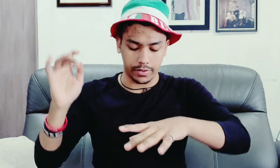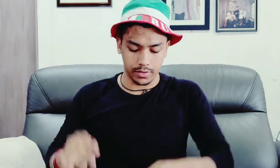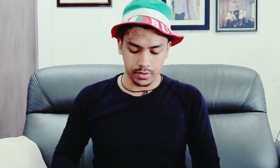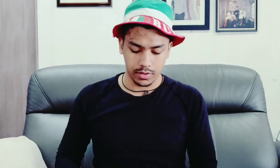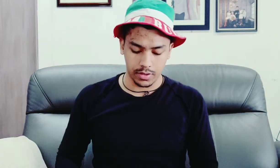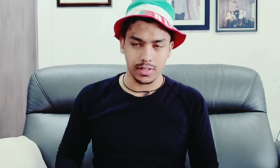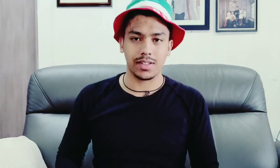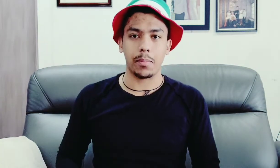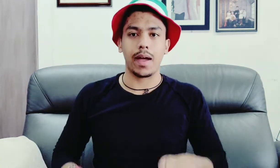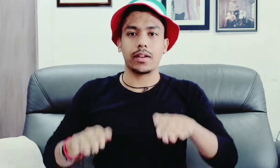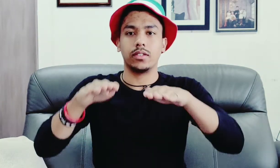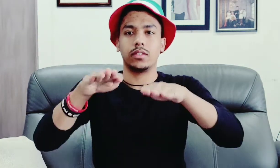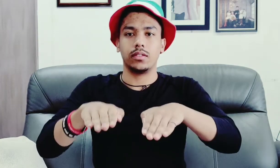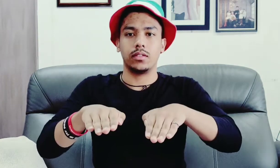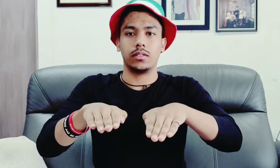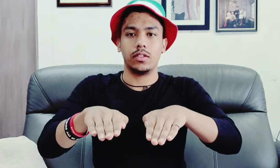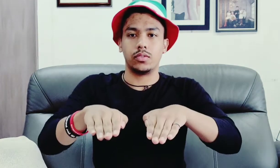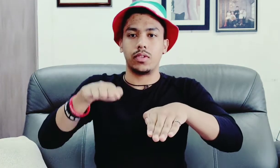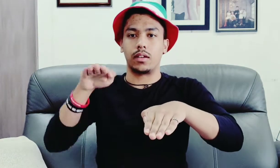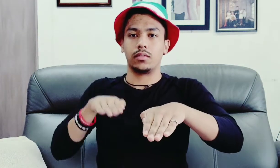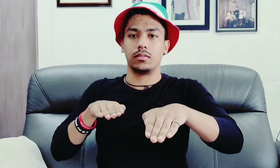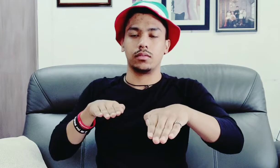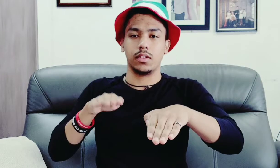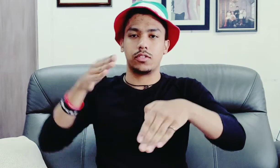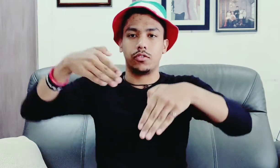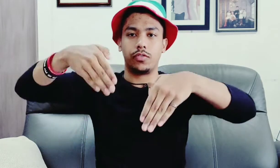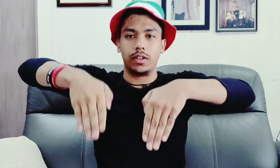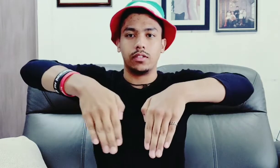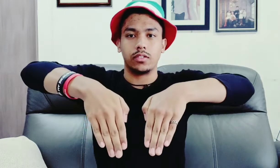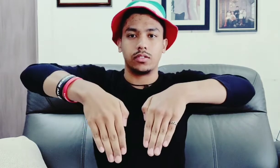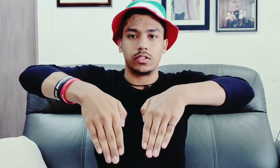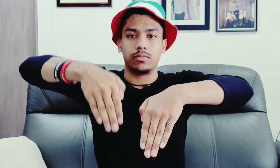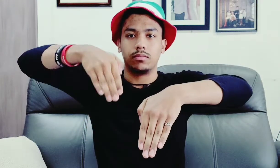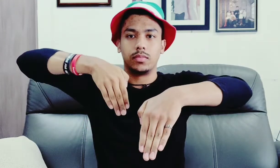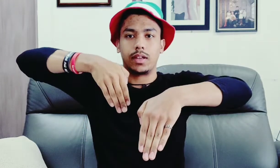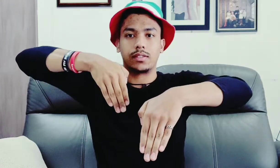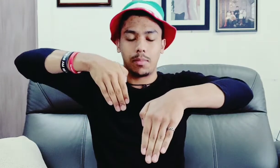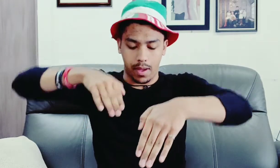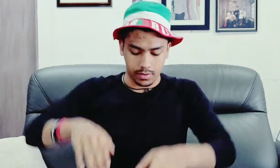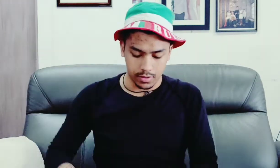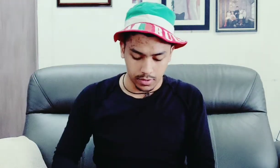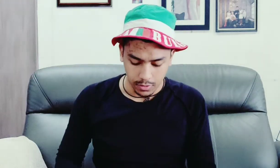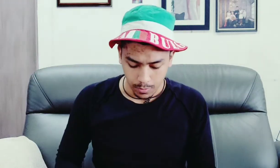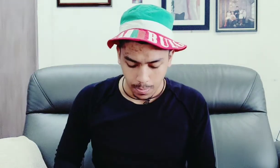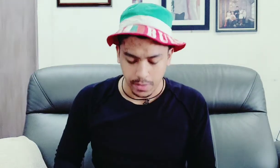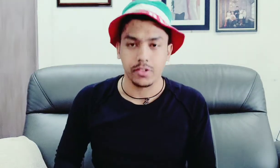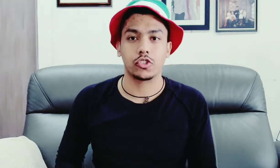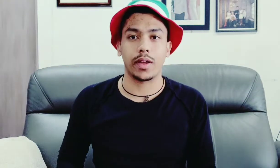step back just do that this is your feet so this take a step back strength